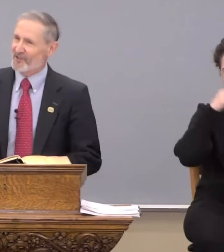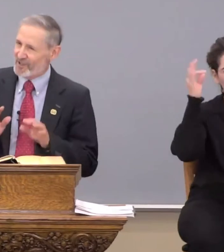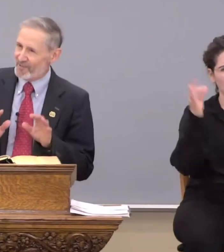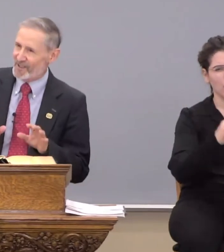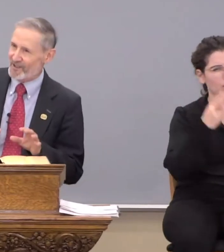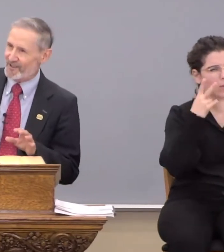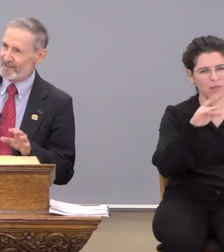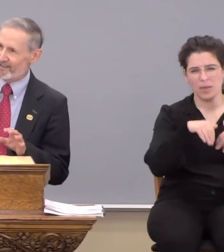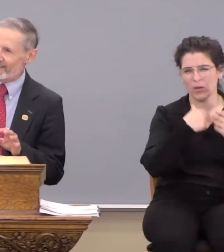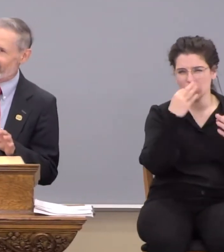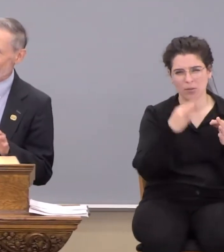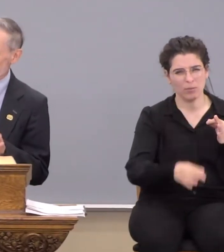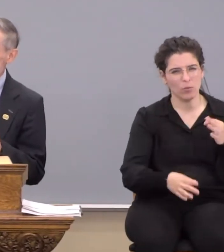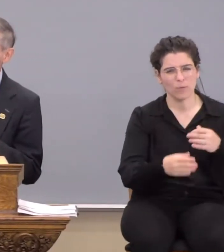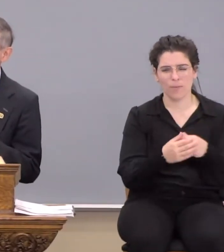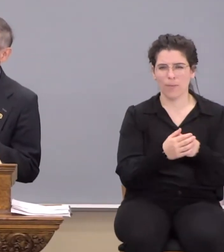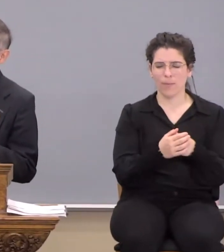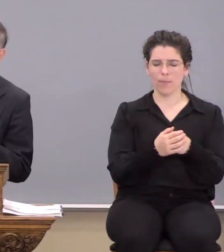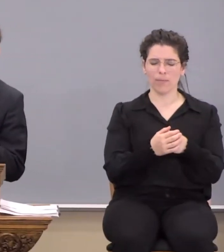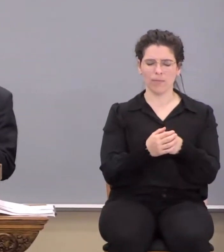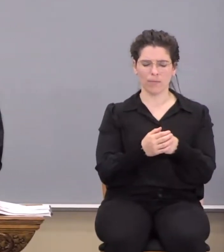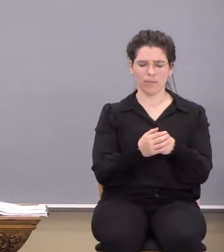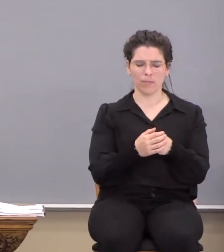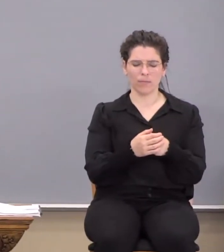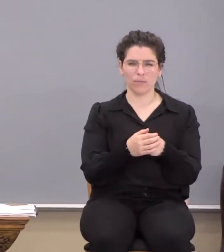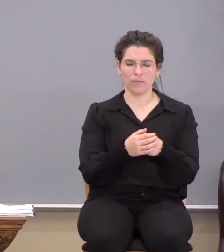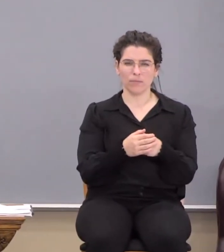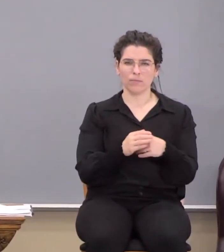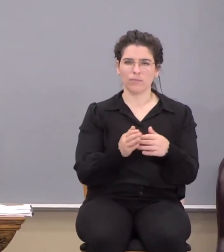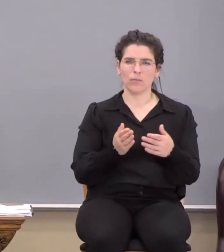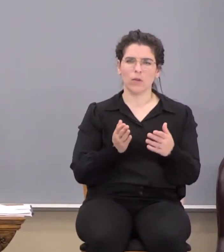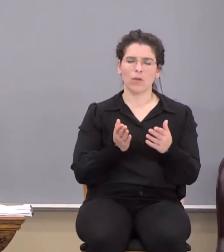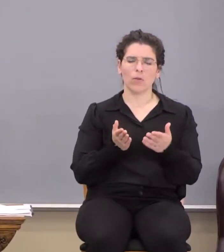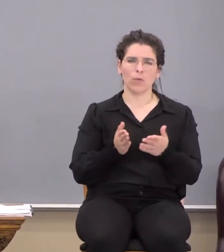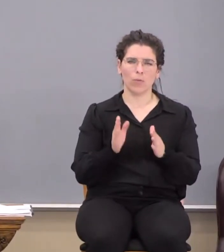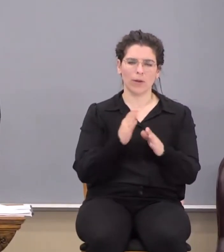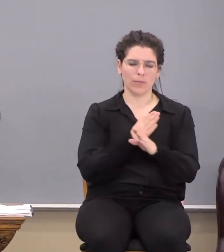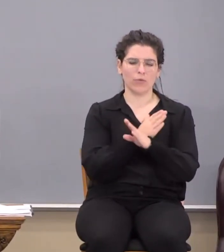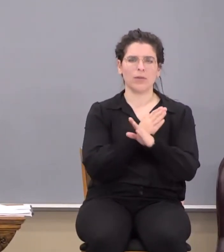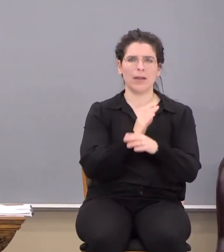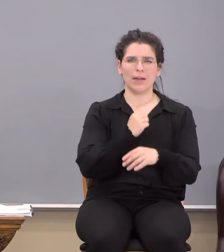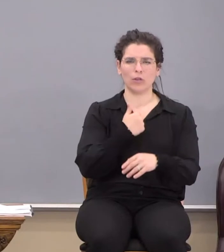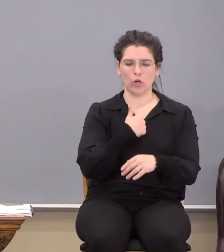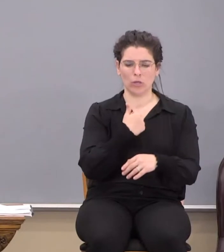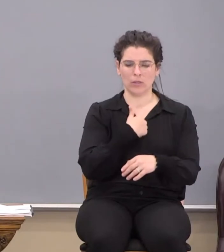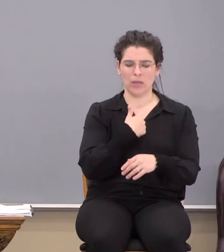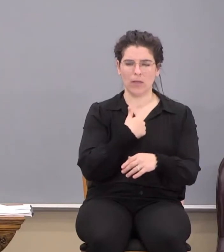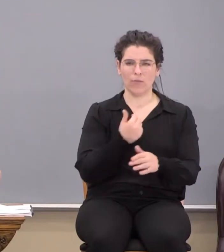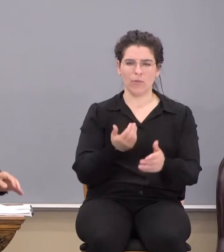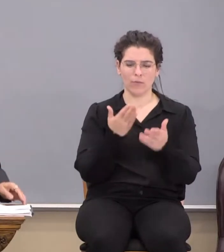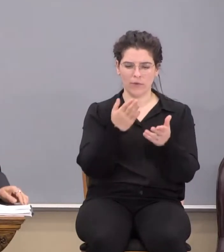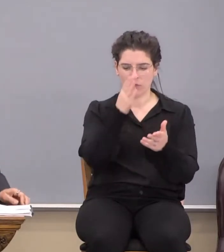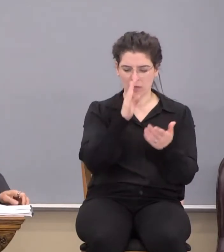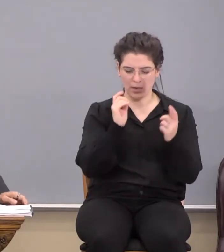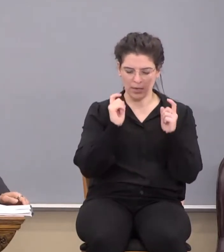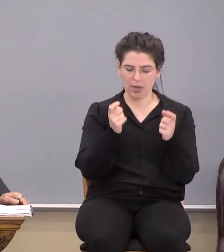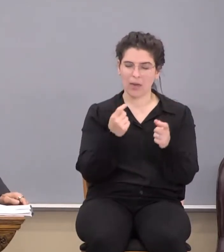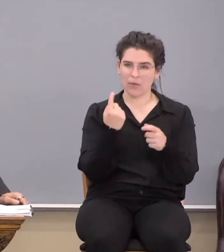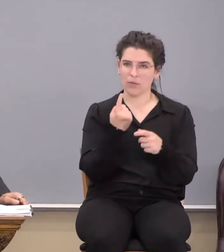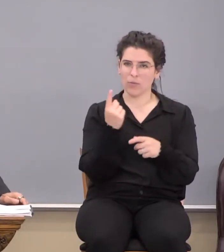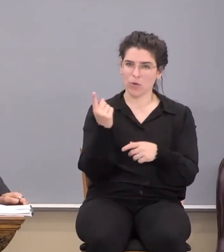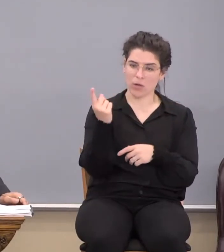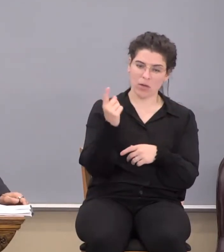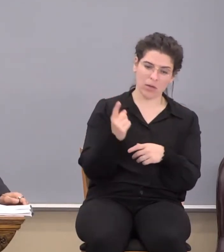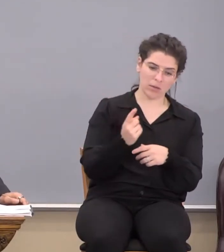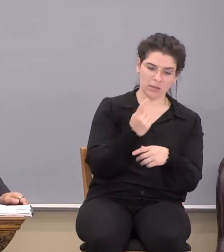See how simple it is? So the way to protect ourselves, the provision God's already given to us, when someone comes along and